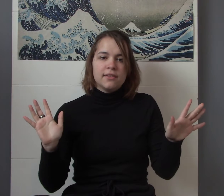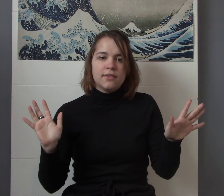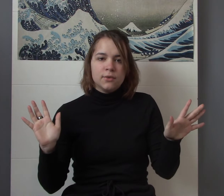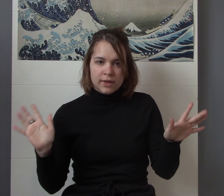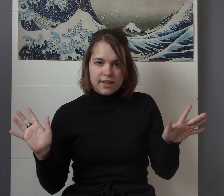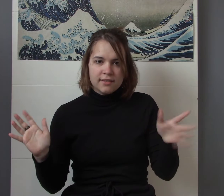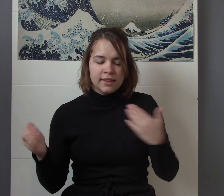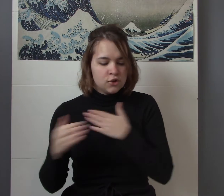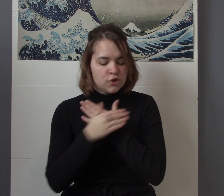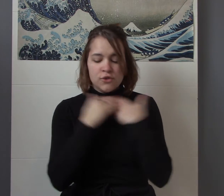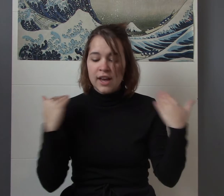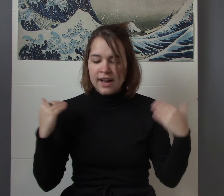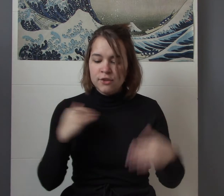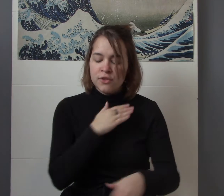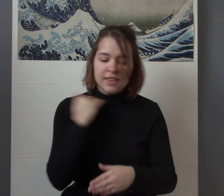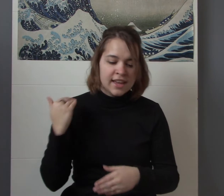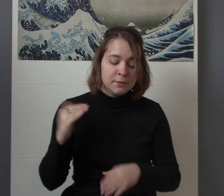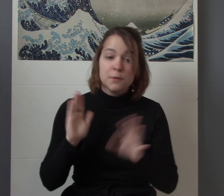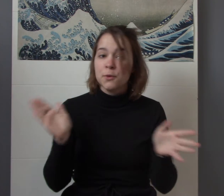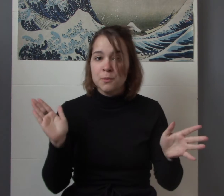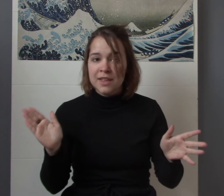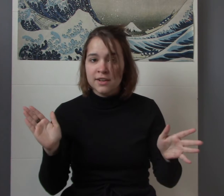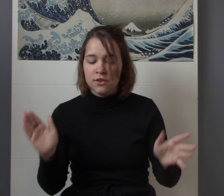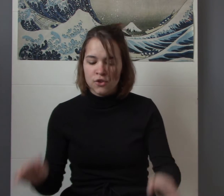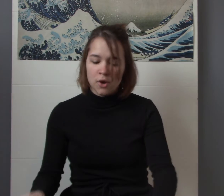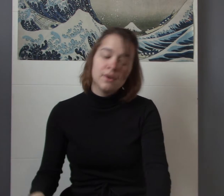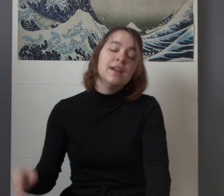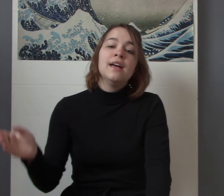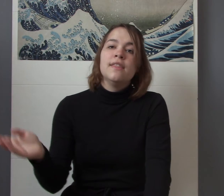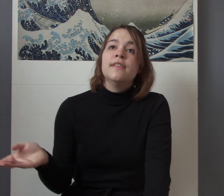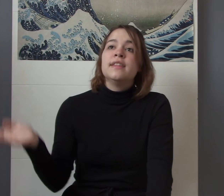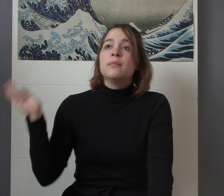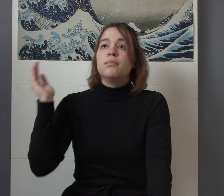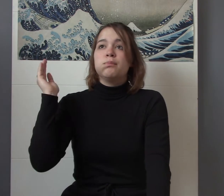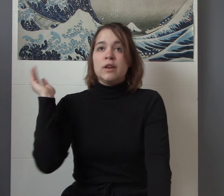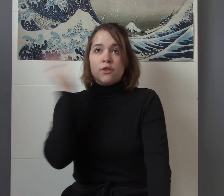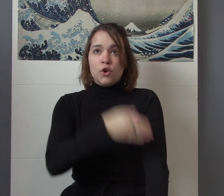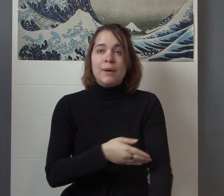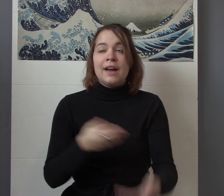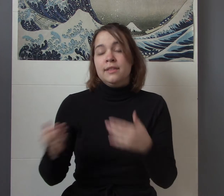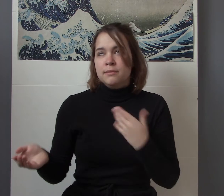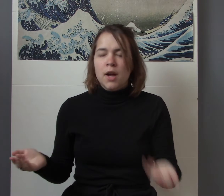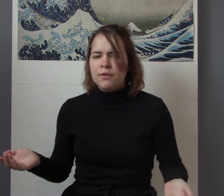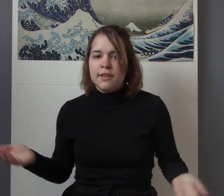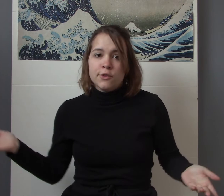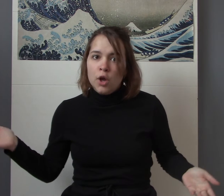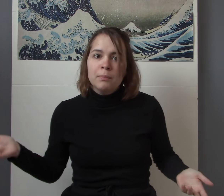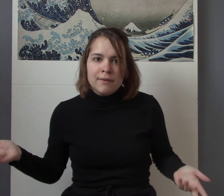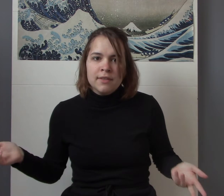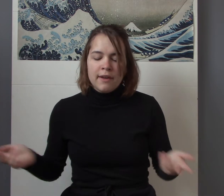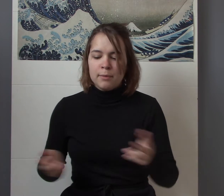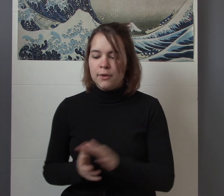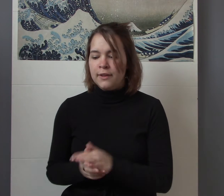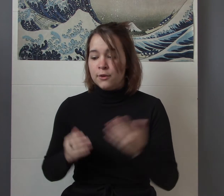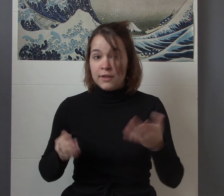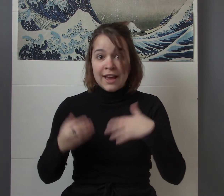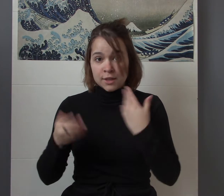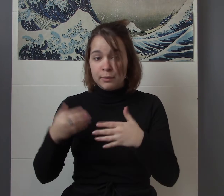right like she just dies she's dead it was supposed to be the end of the show then they bring the show back and obviously it's called Buffy the vampire slayer so they had to bring